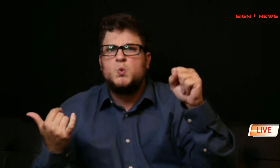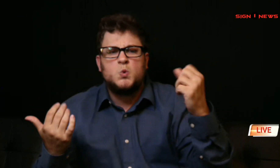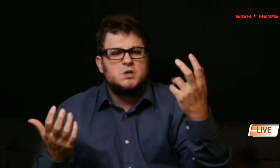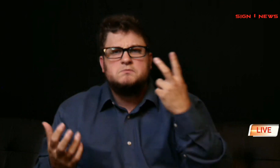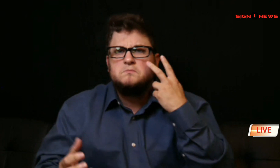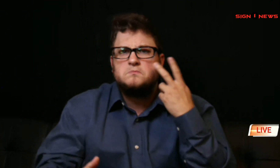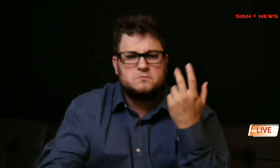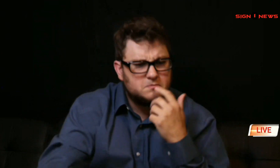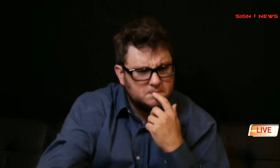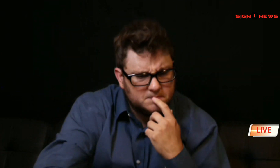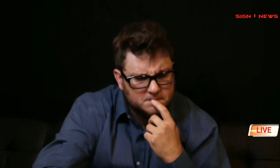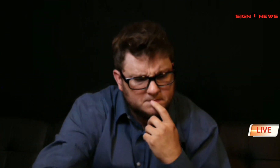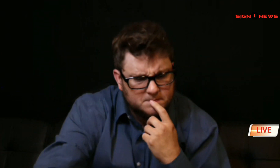look at what's happening in the news today.